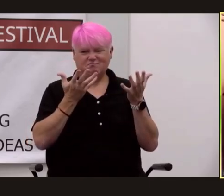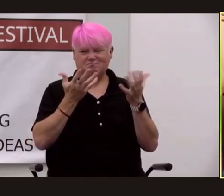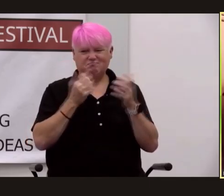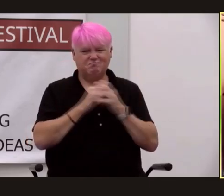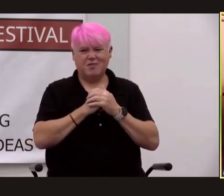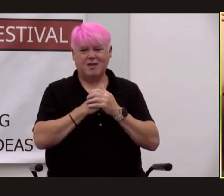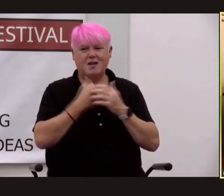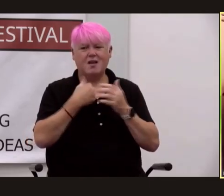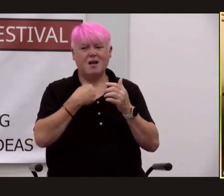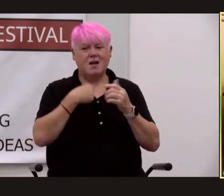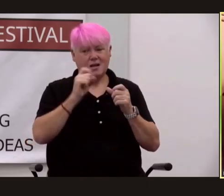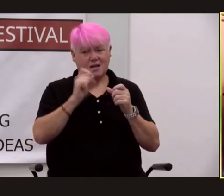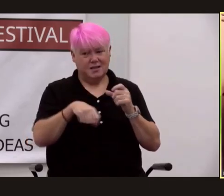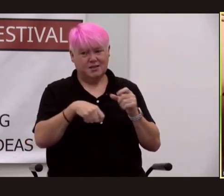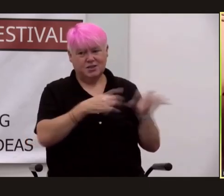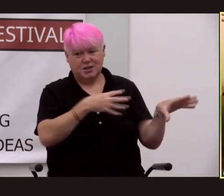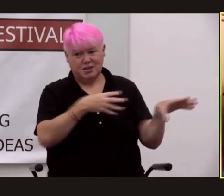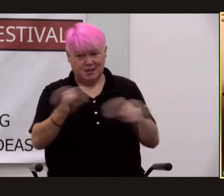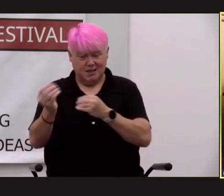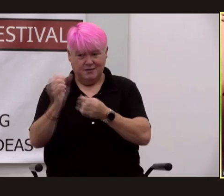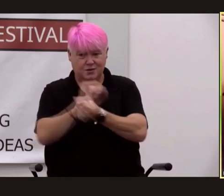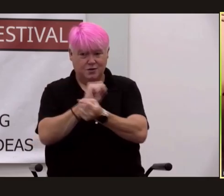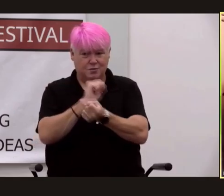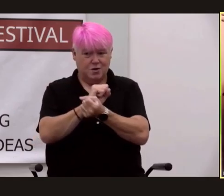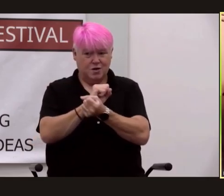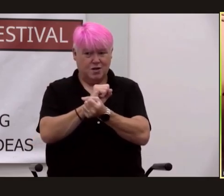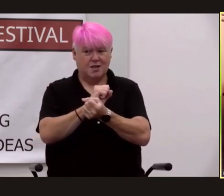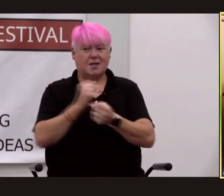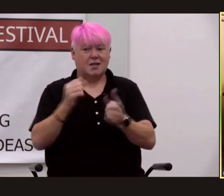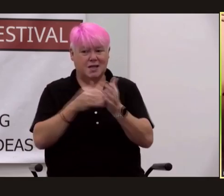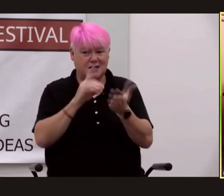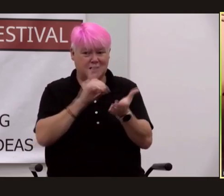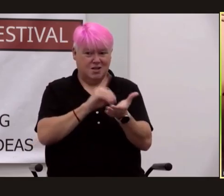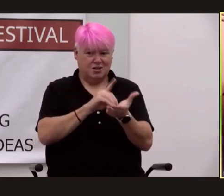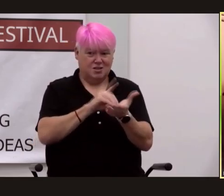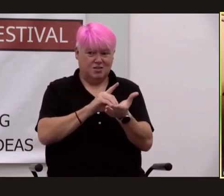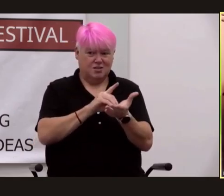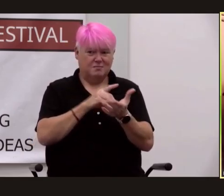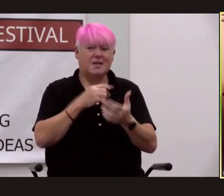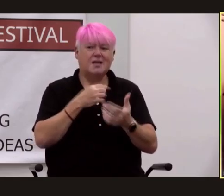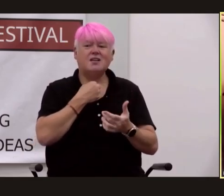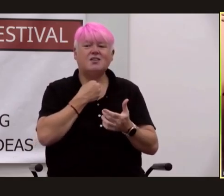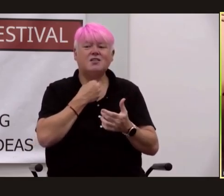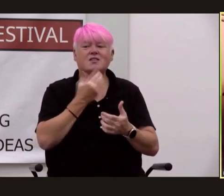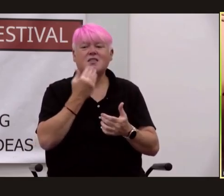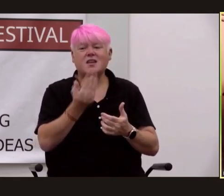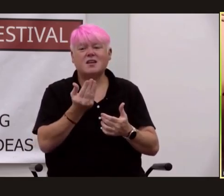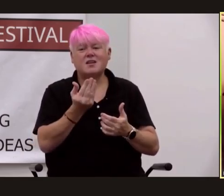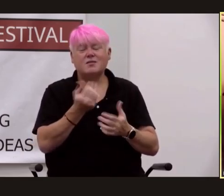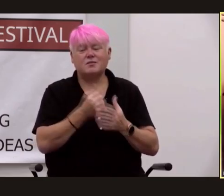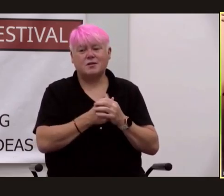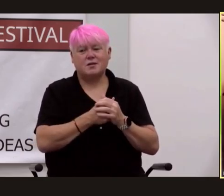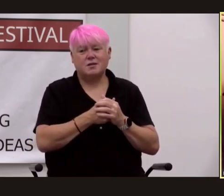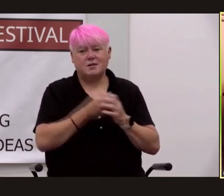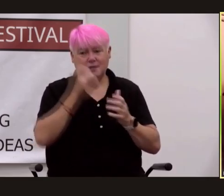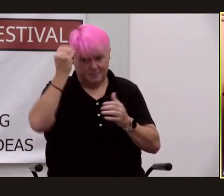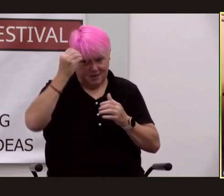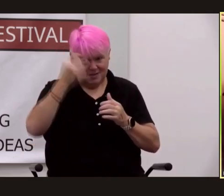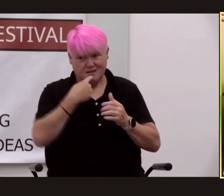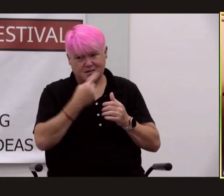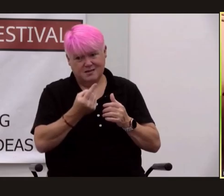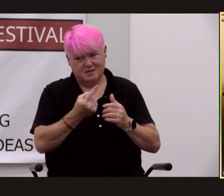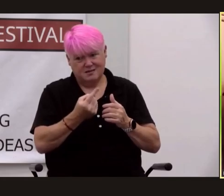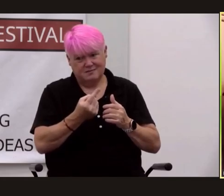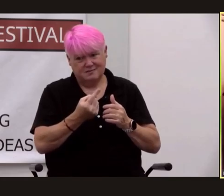leave you to your work again doctor my condolences thank you oppie said the